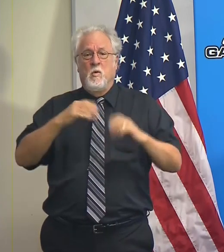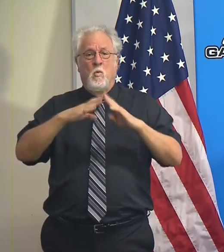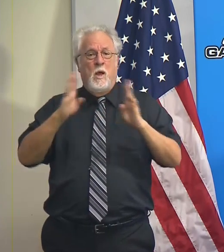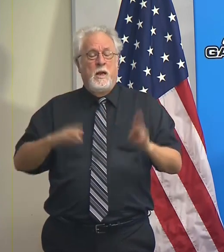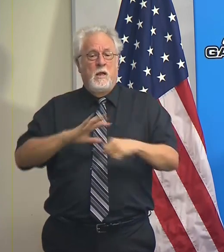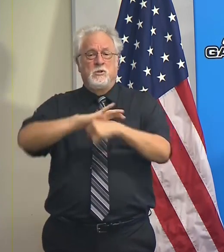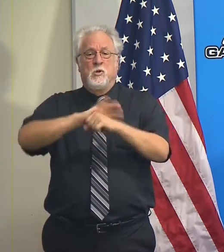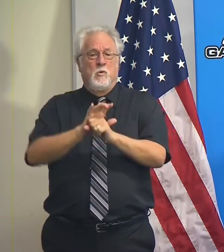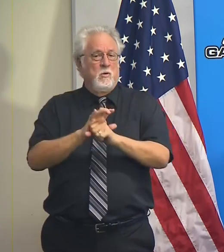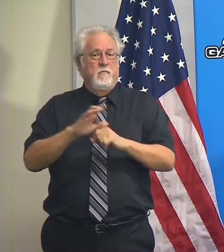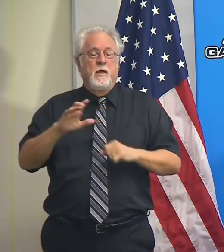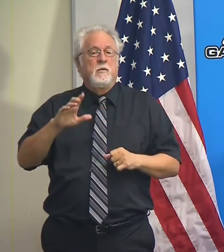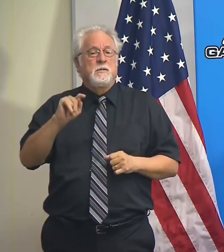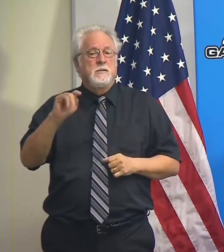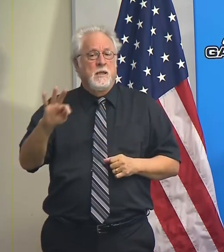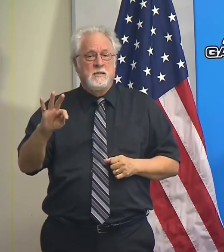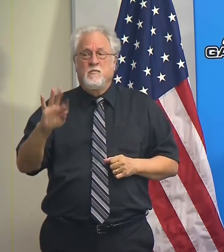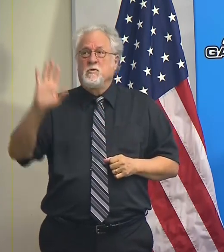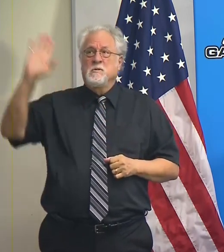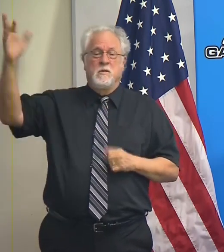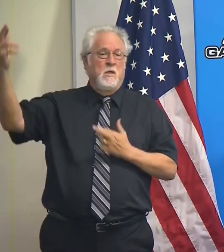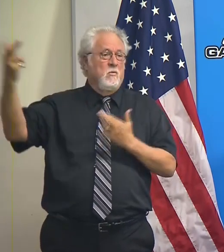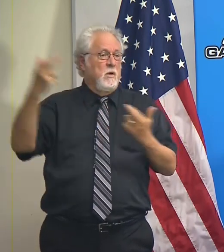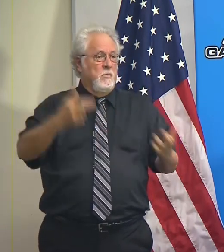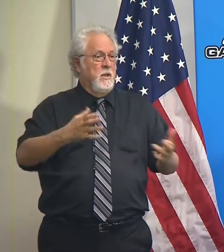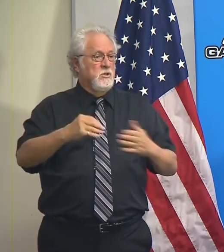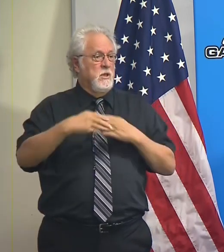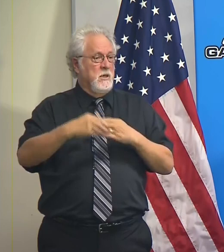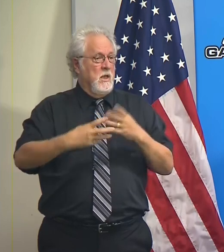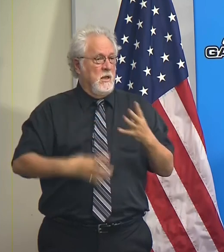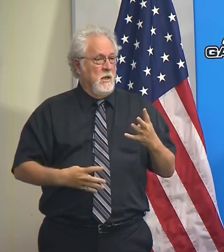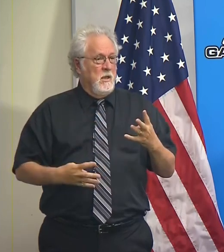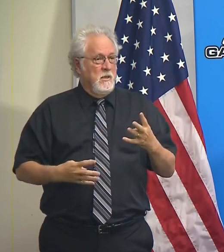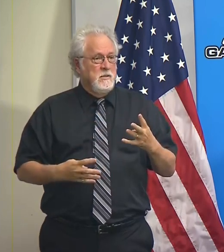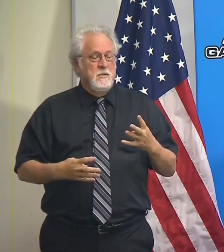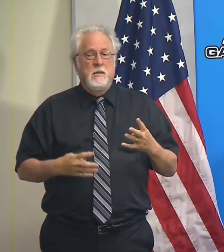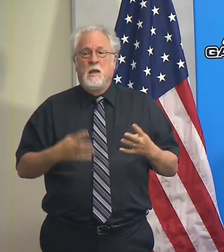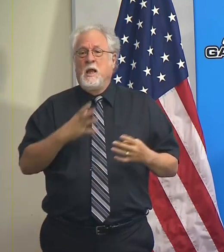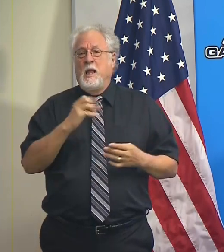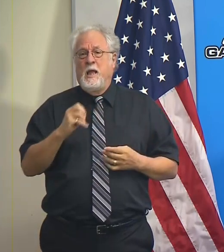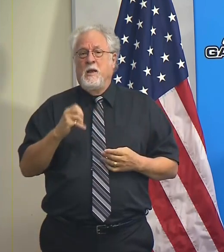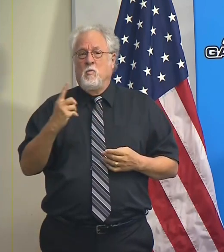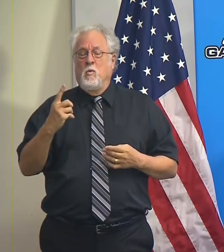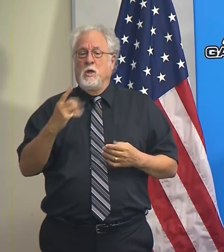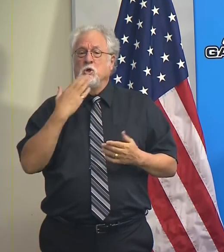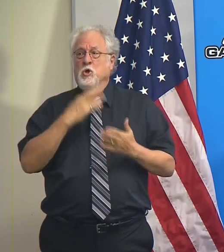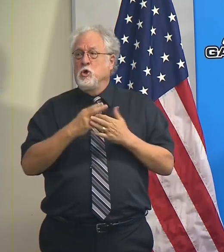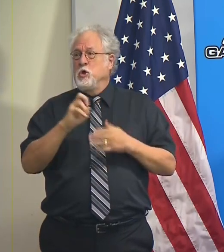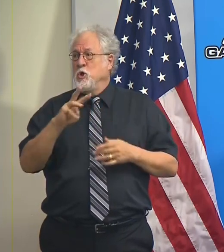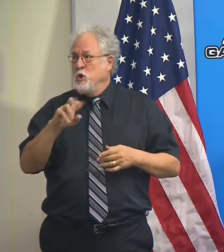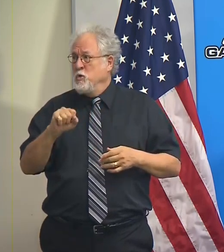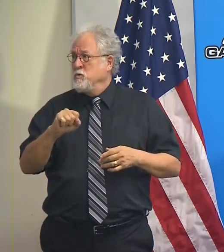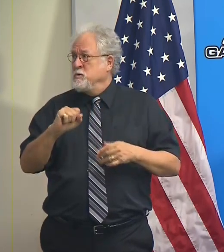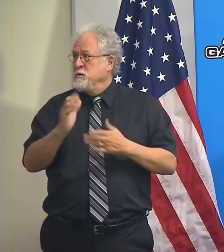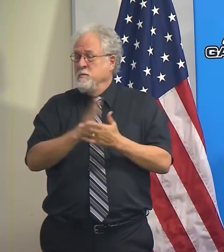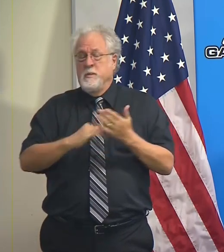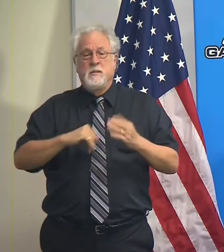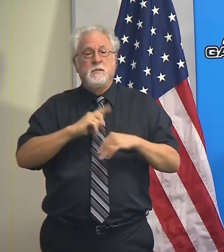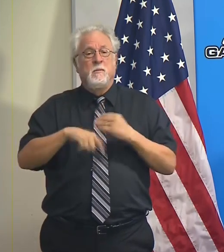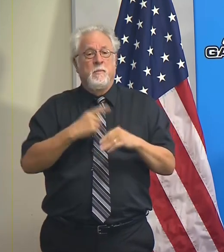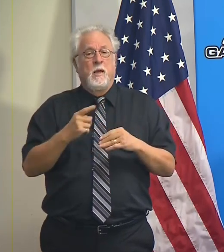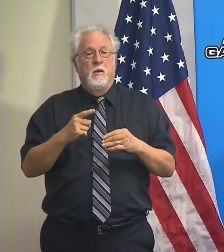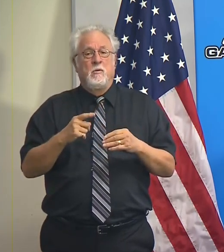Coronavirus Task Force and their recommendations and guidelines. And one of the good news pieces about